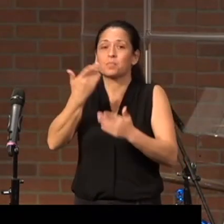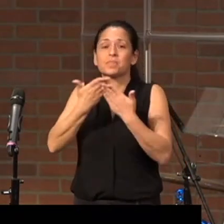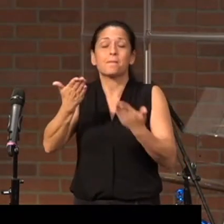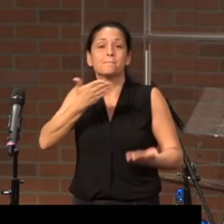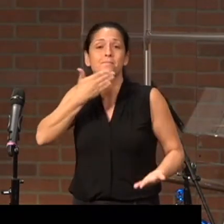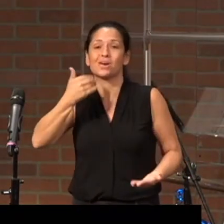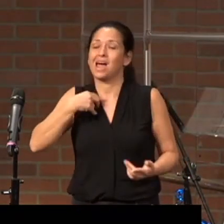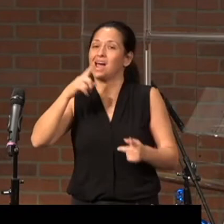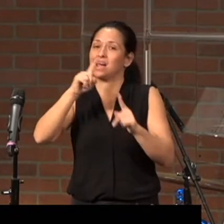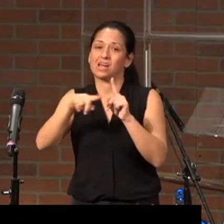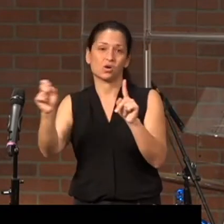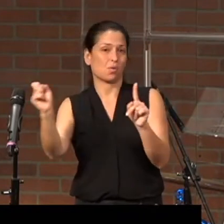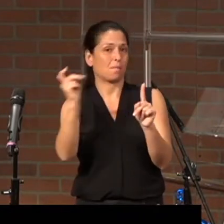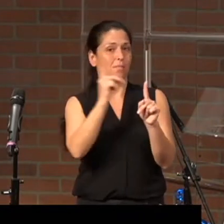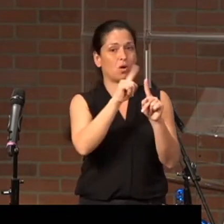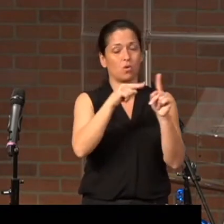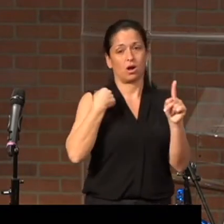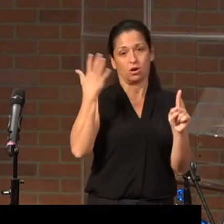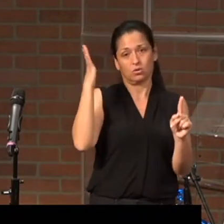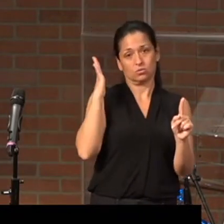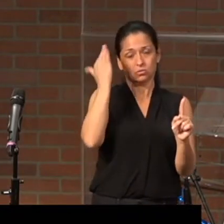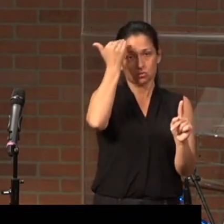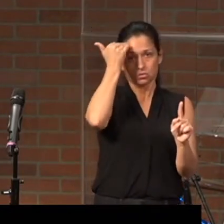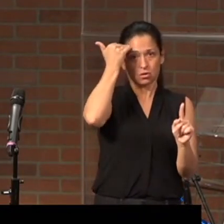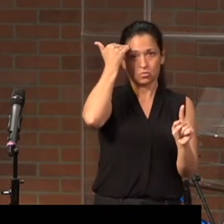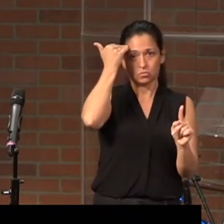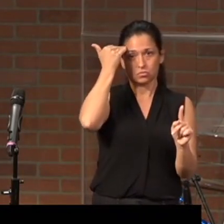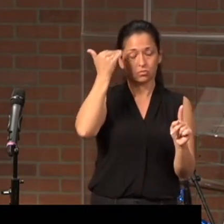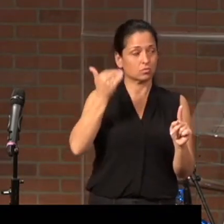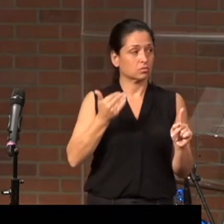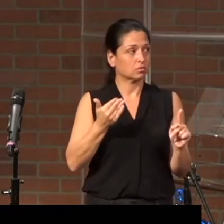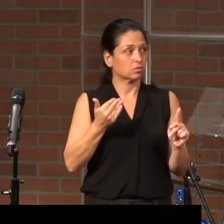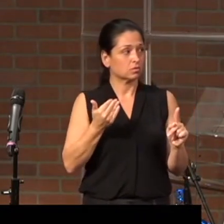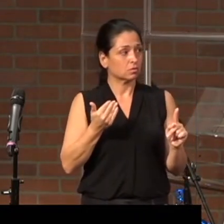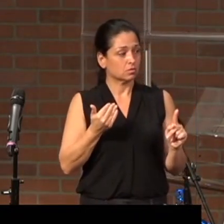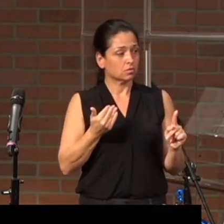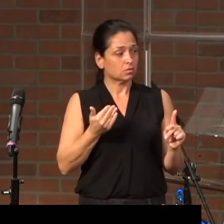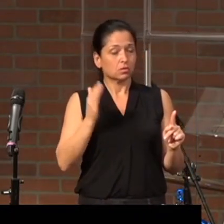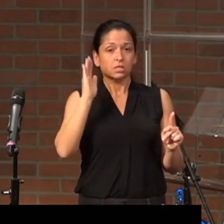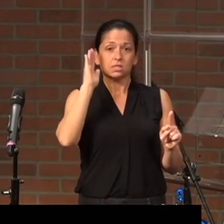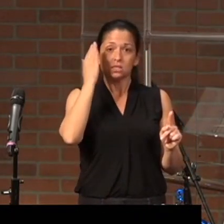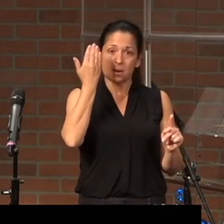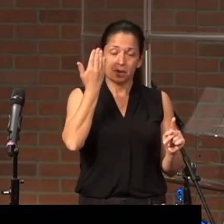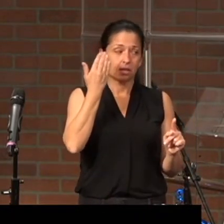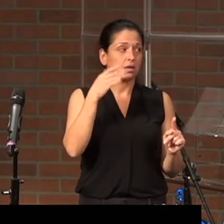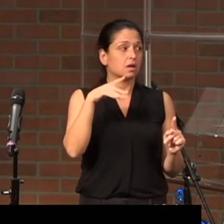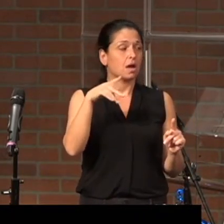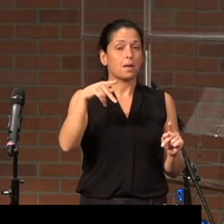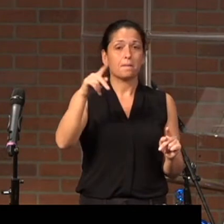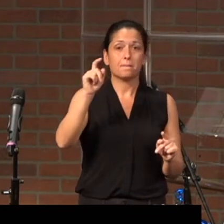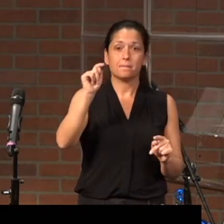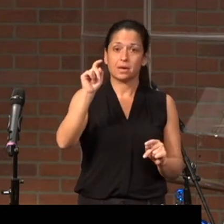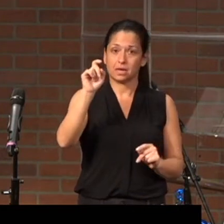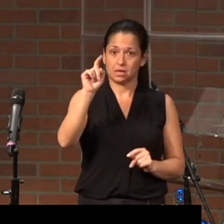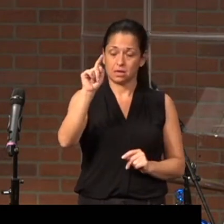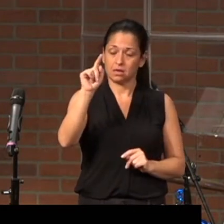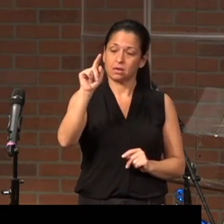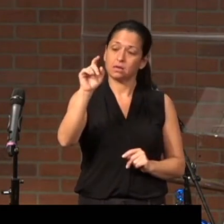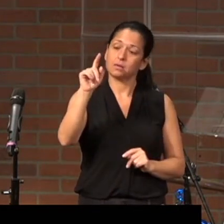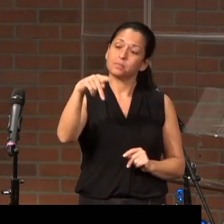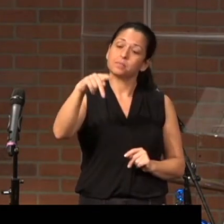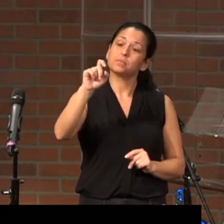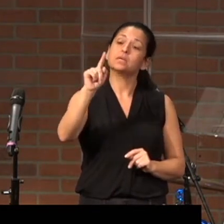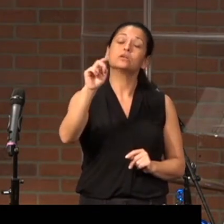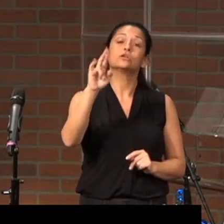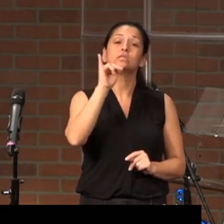back to what I used to know. Seemingly, Peter is telling us that this